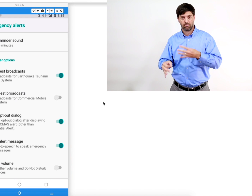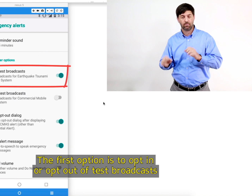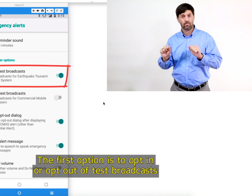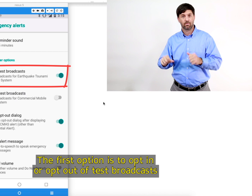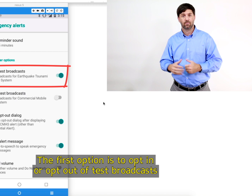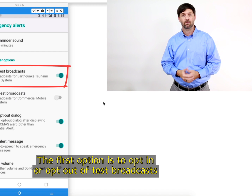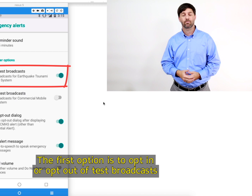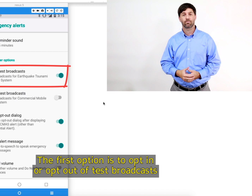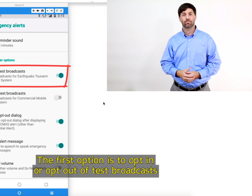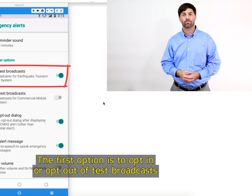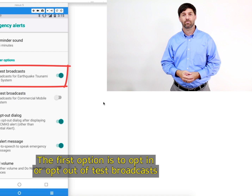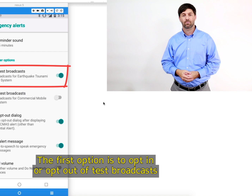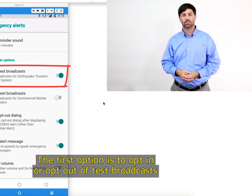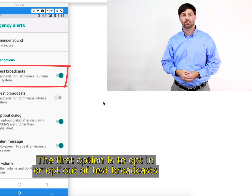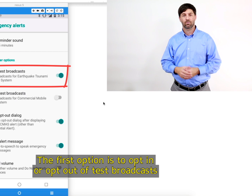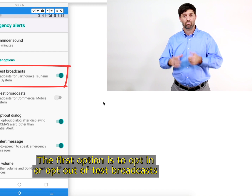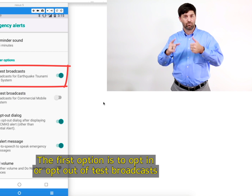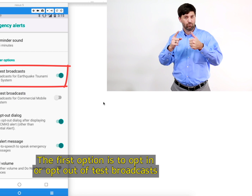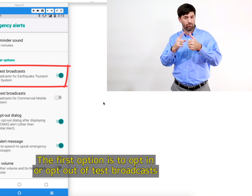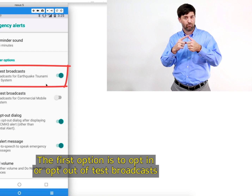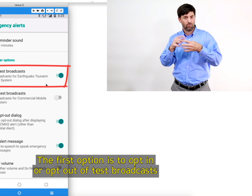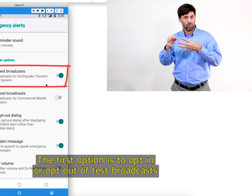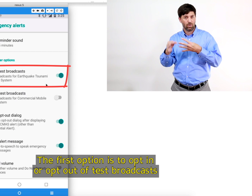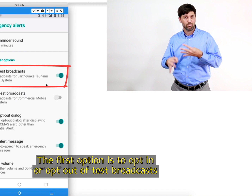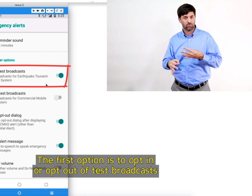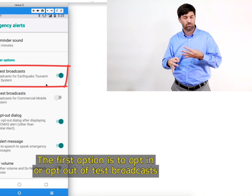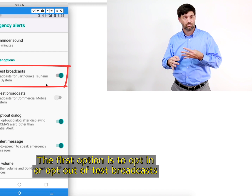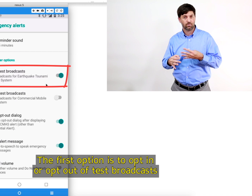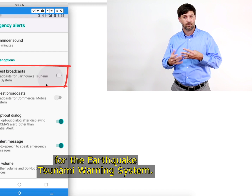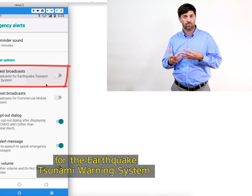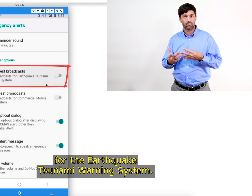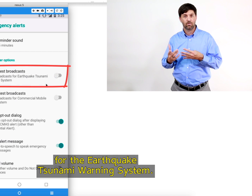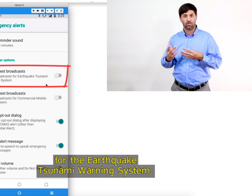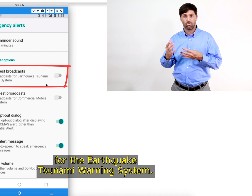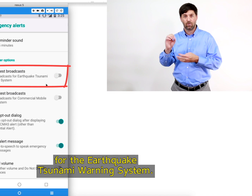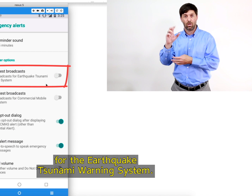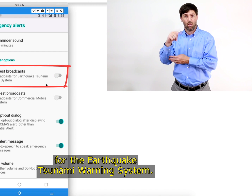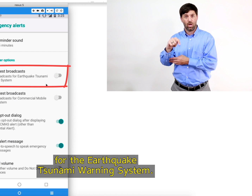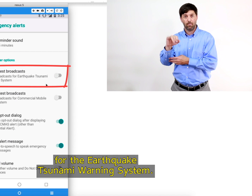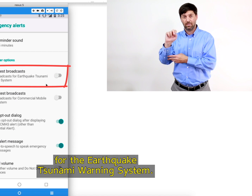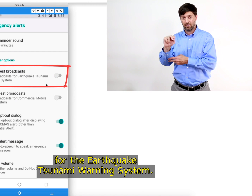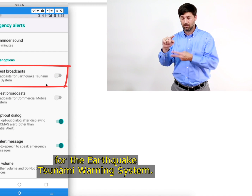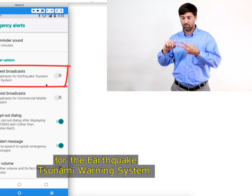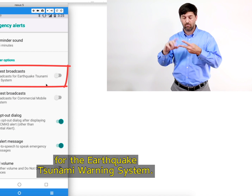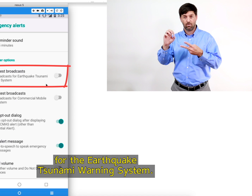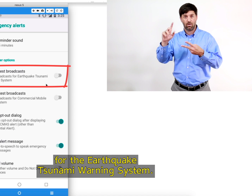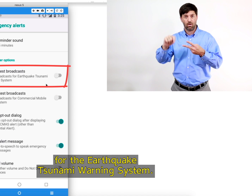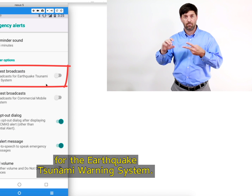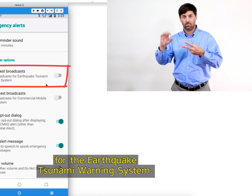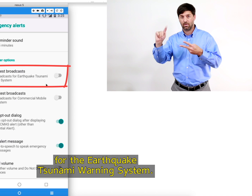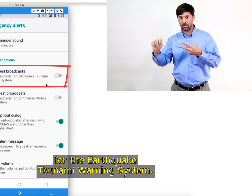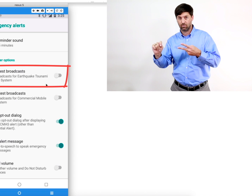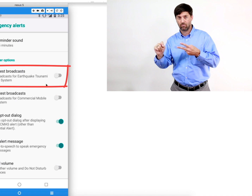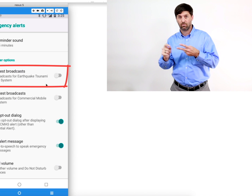The first option is to opt in or opt out of test broadcasts for the earthquake tsunami warning system.